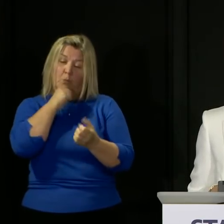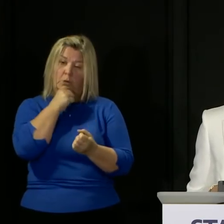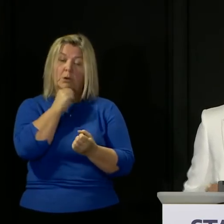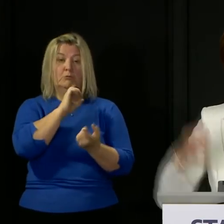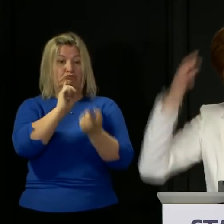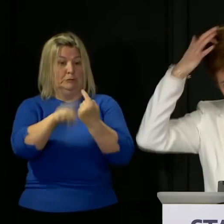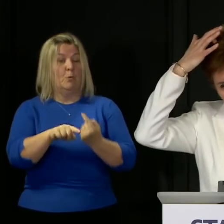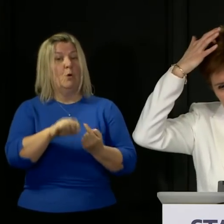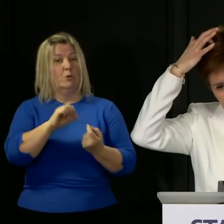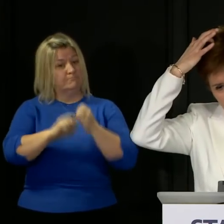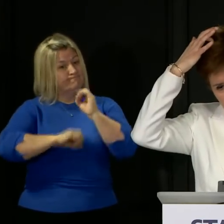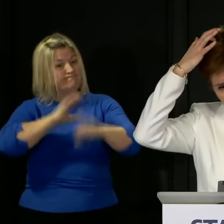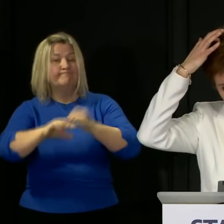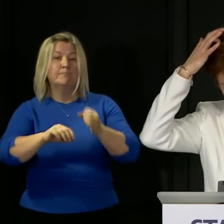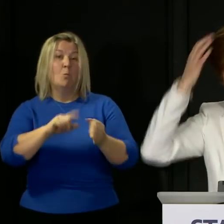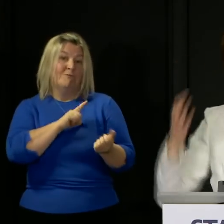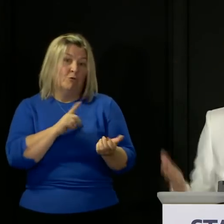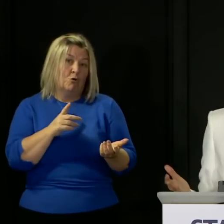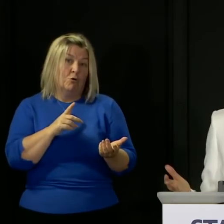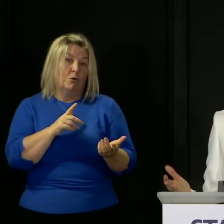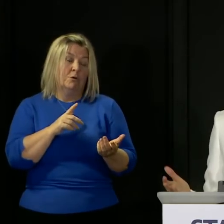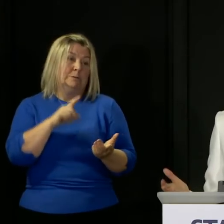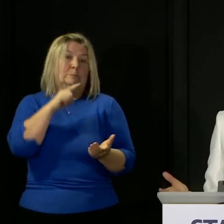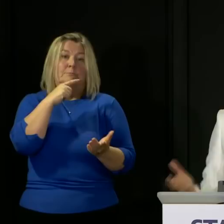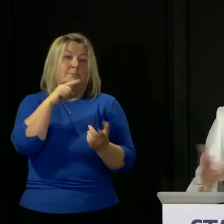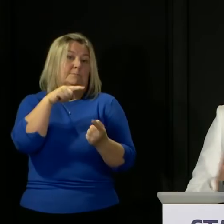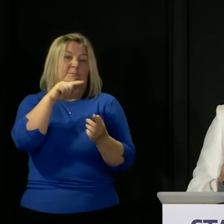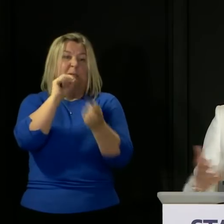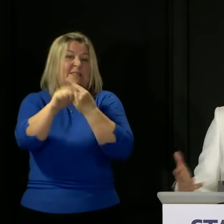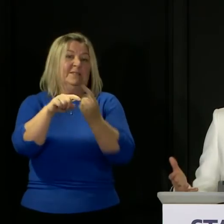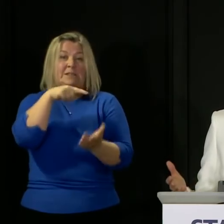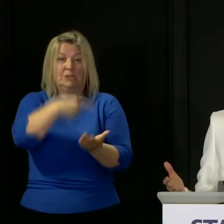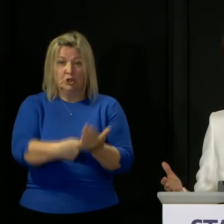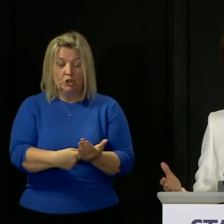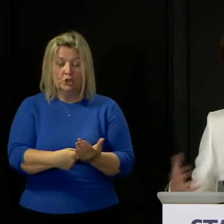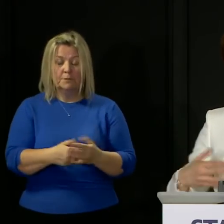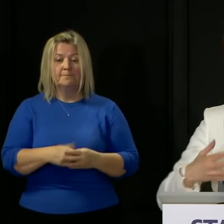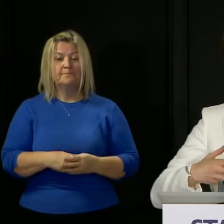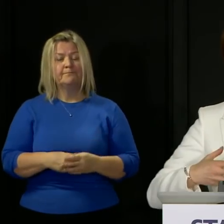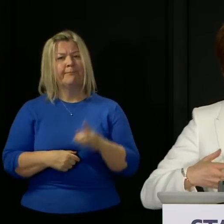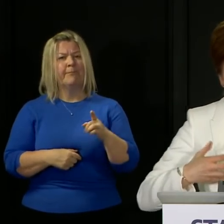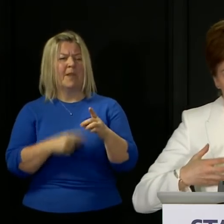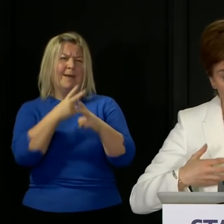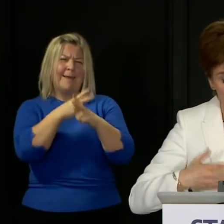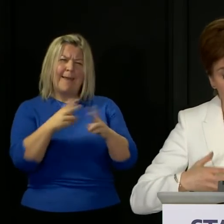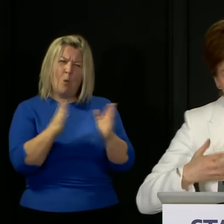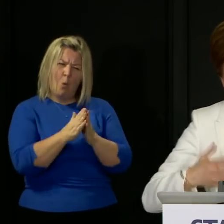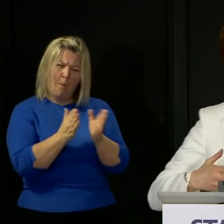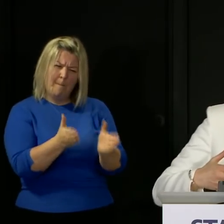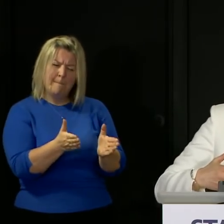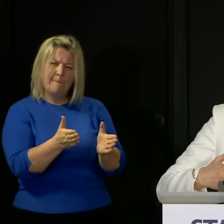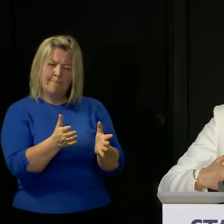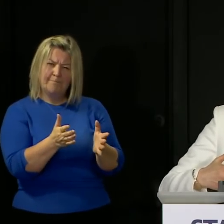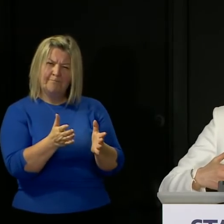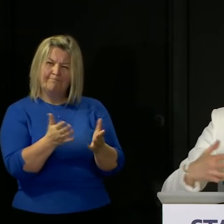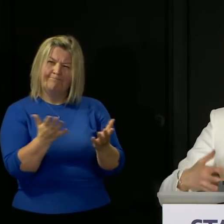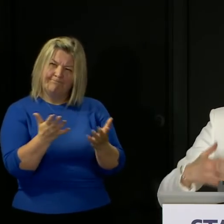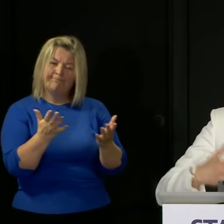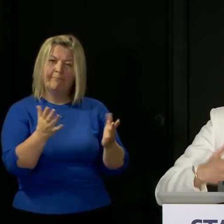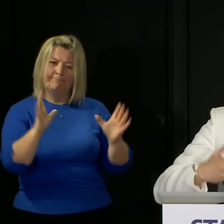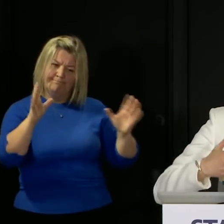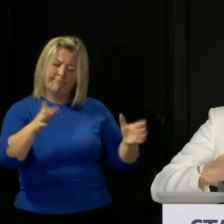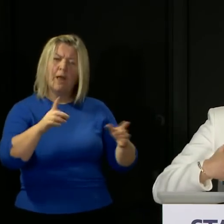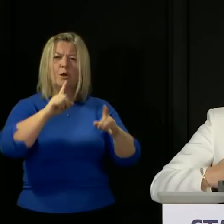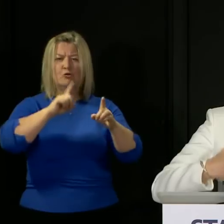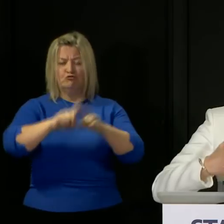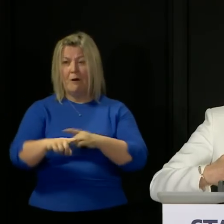taking certain decisions on care homes in particular we have set up previously that this is about trying to do